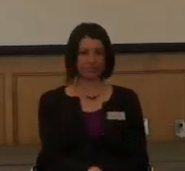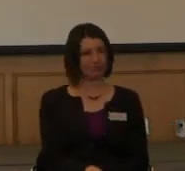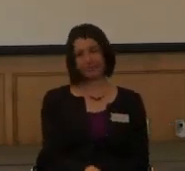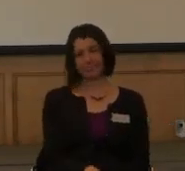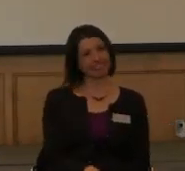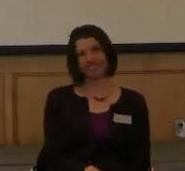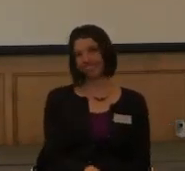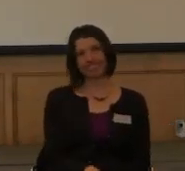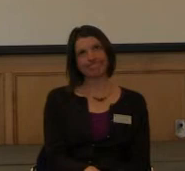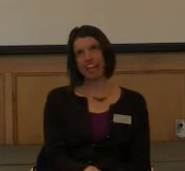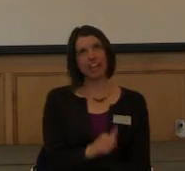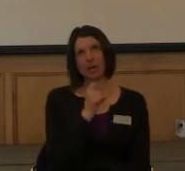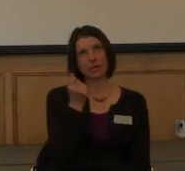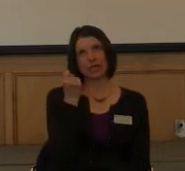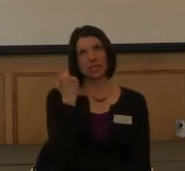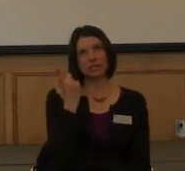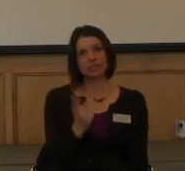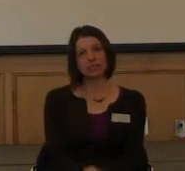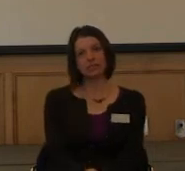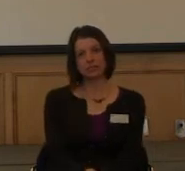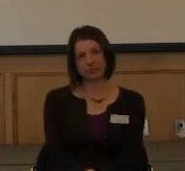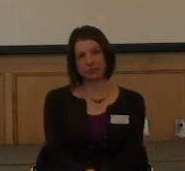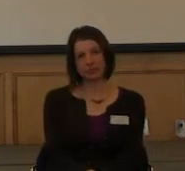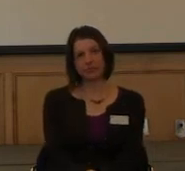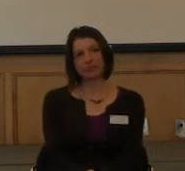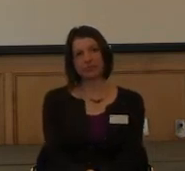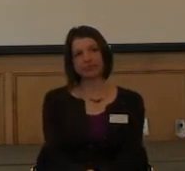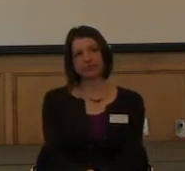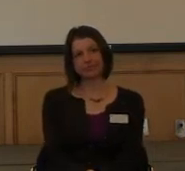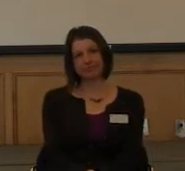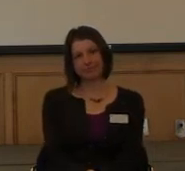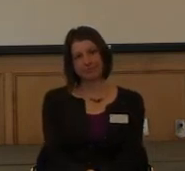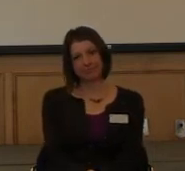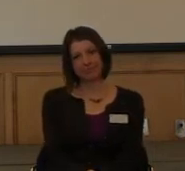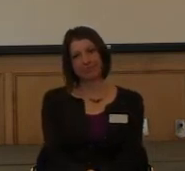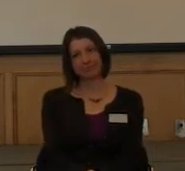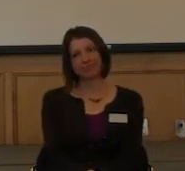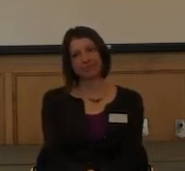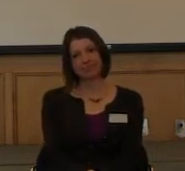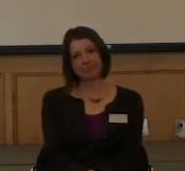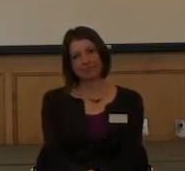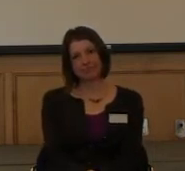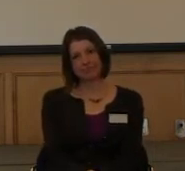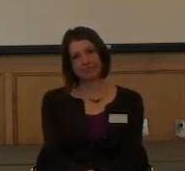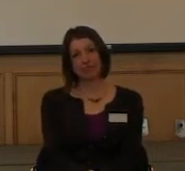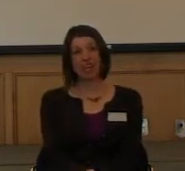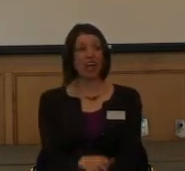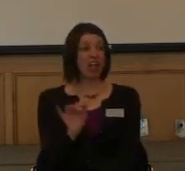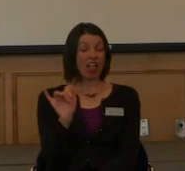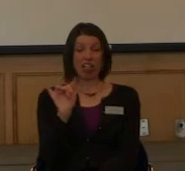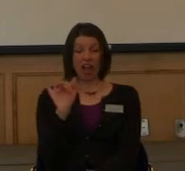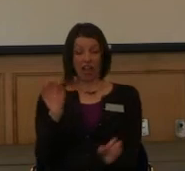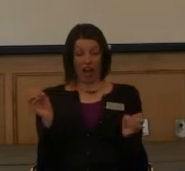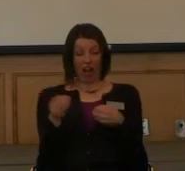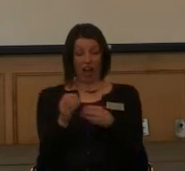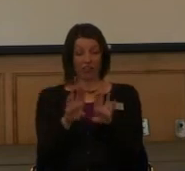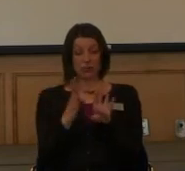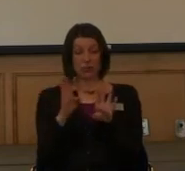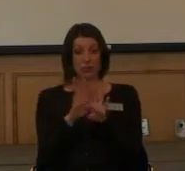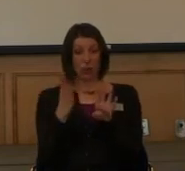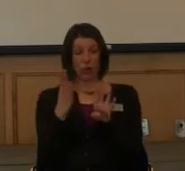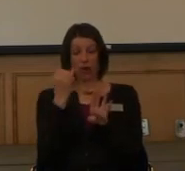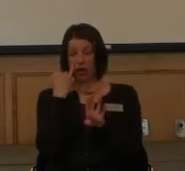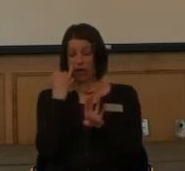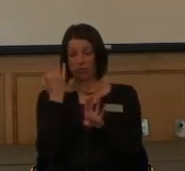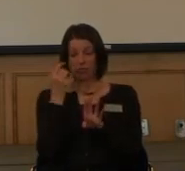just don't get it. But, you know, even, I don't know, for like an office door to you. You know, if you had